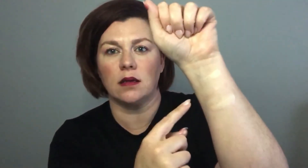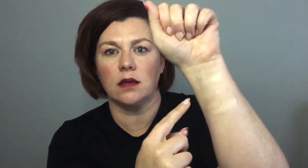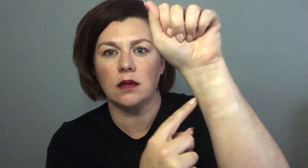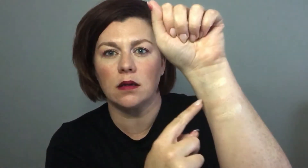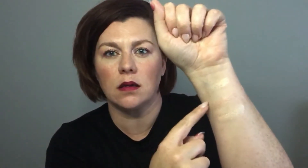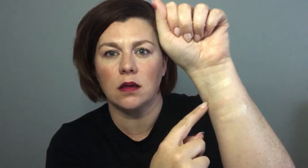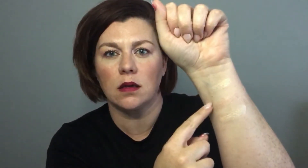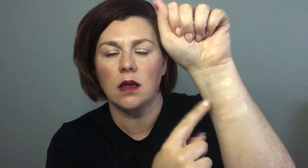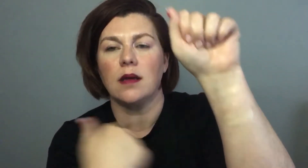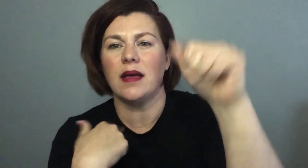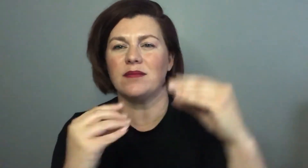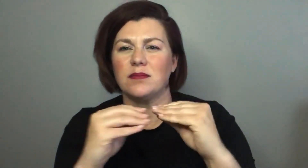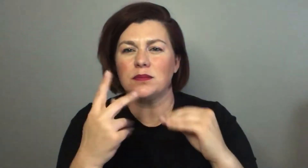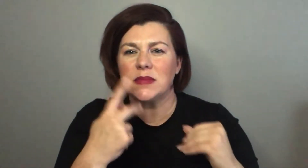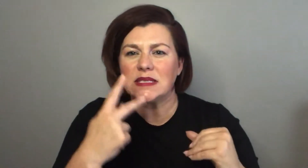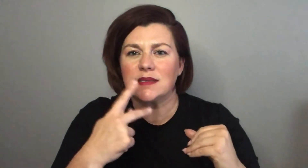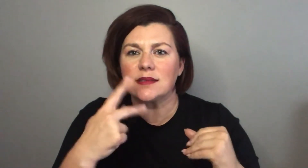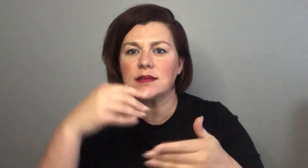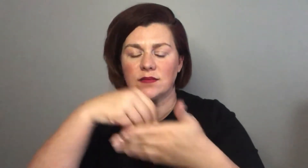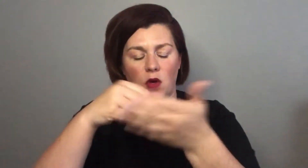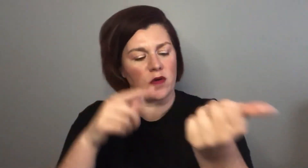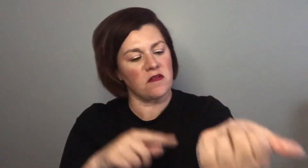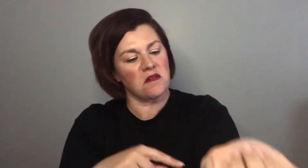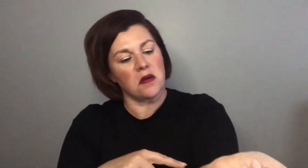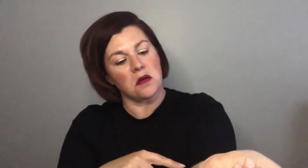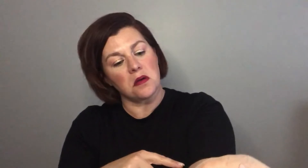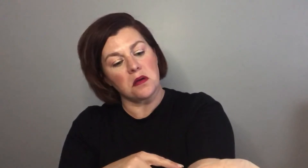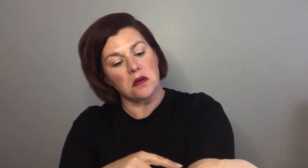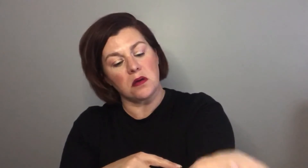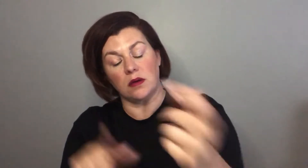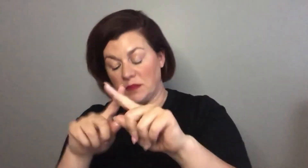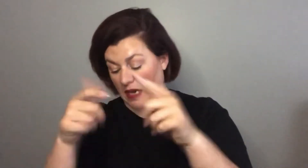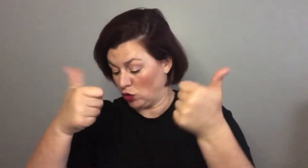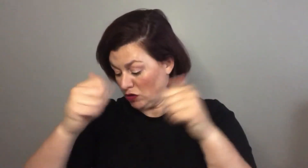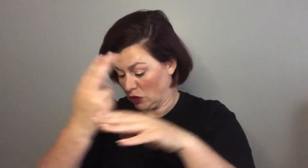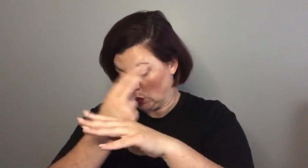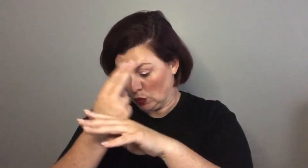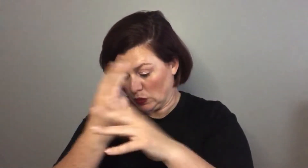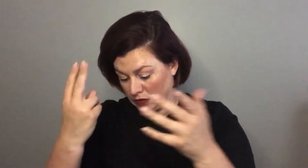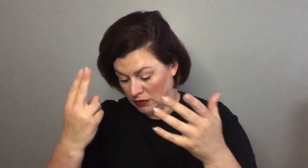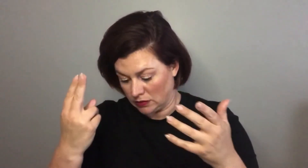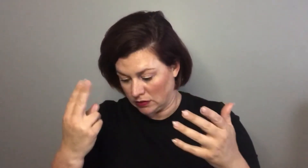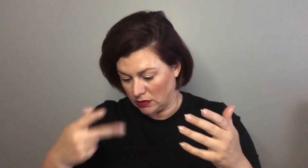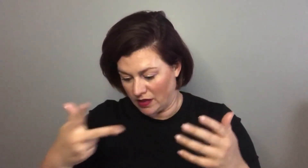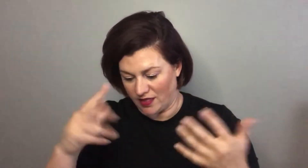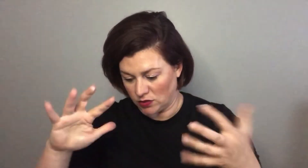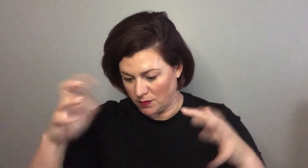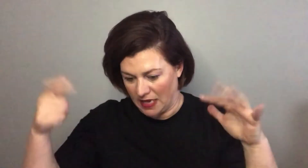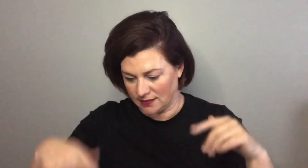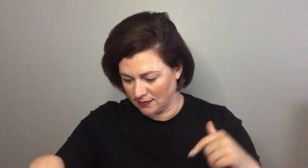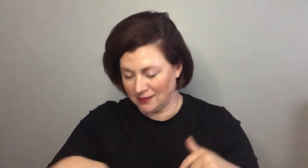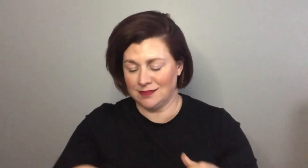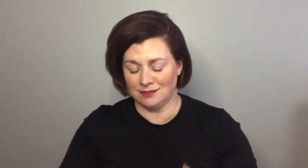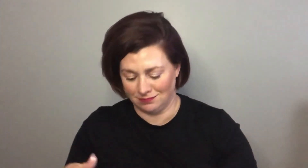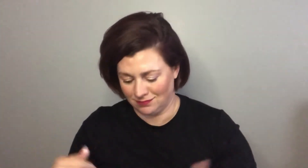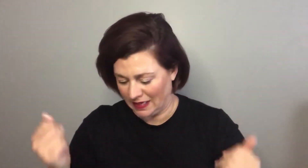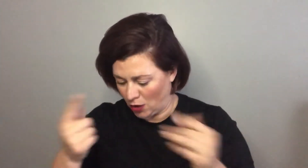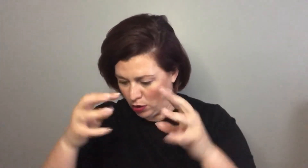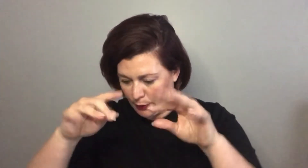so this second one in the center like I said has more pink flecks in it but I'm just gonna try oh my gosh it's such